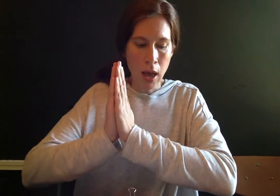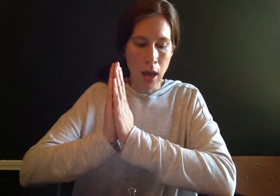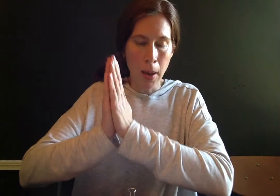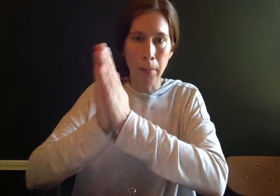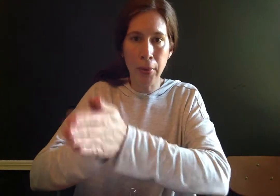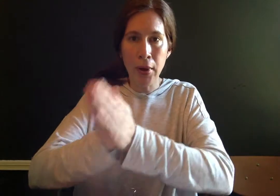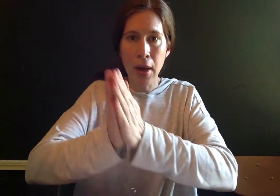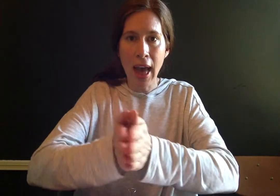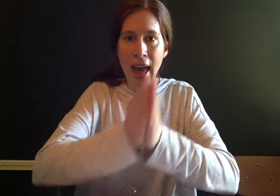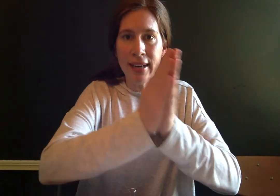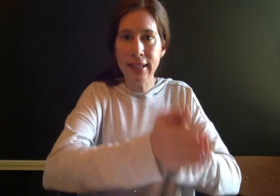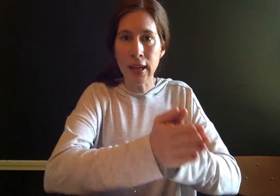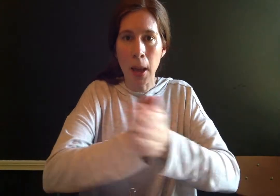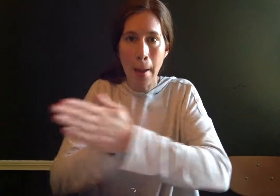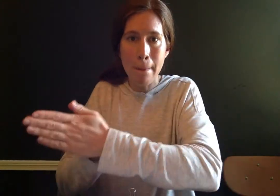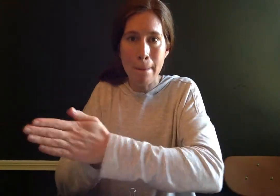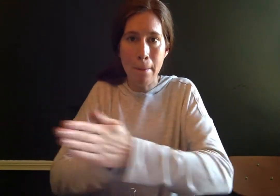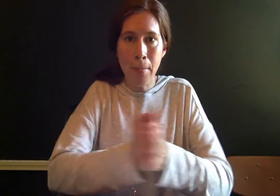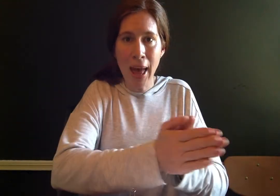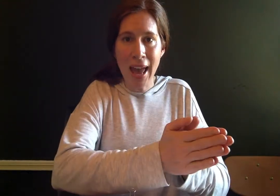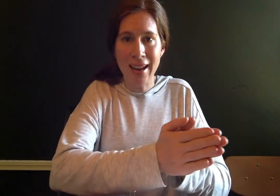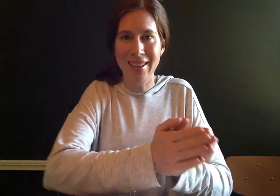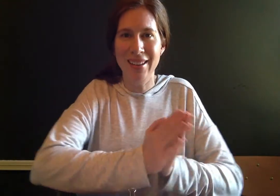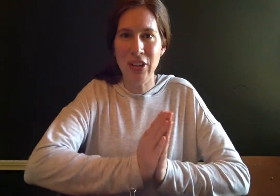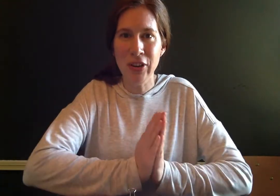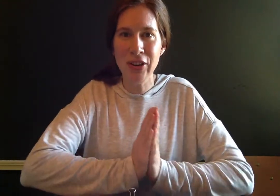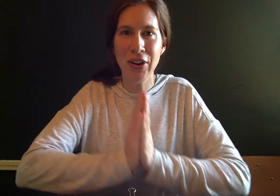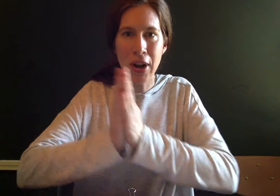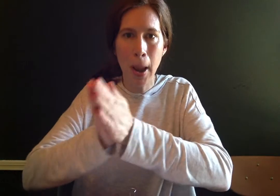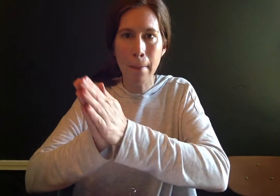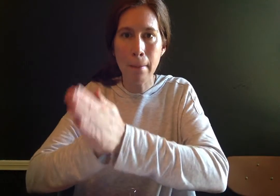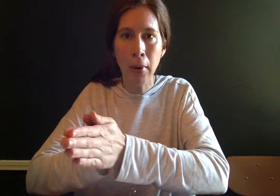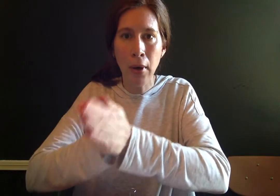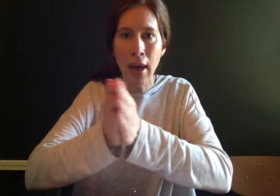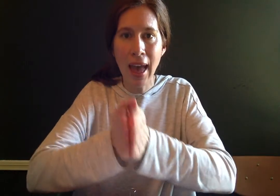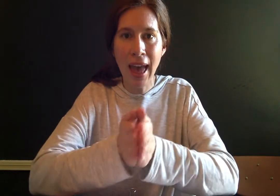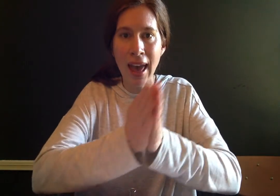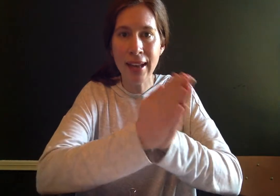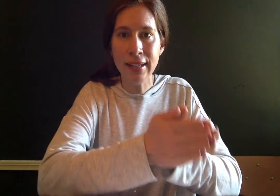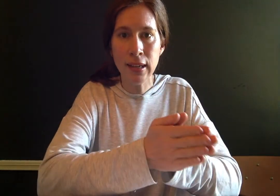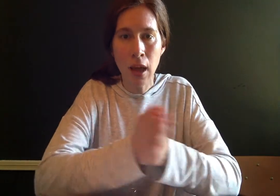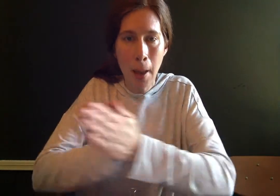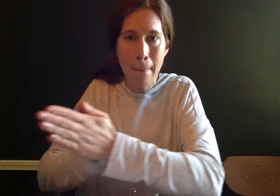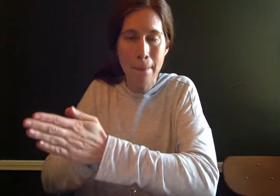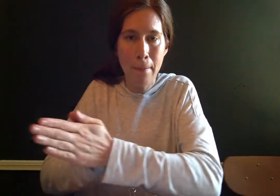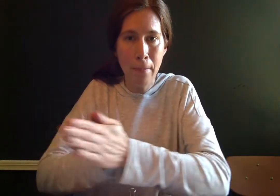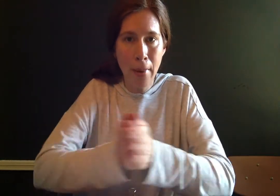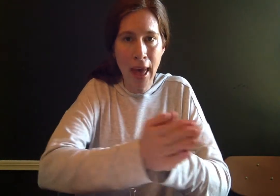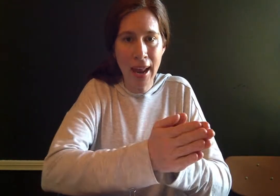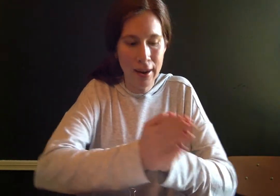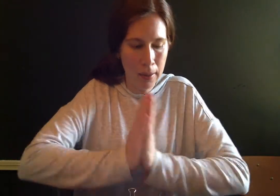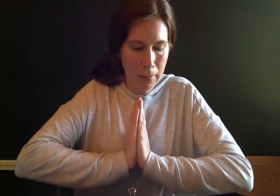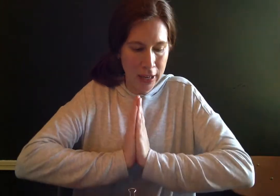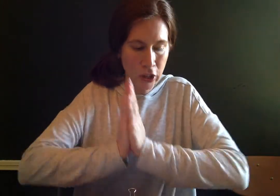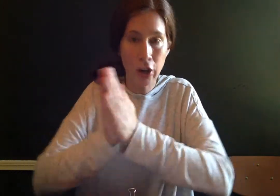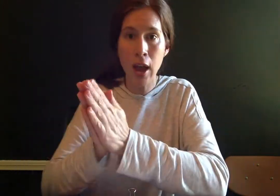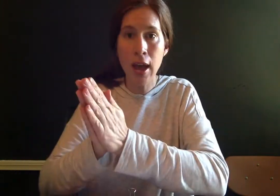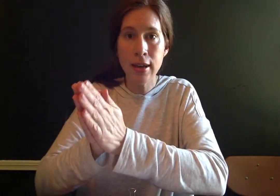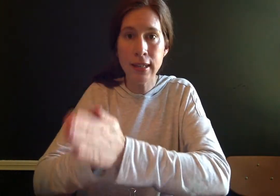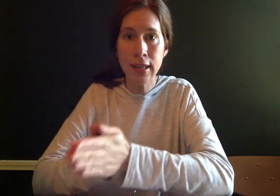B E D. Bed. Your turn. B E D. Bed. My turn. D